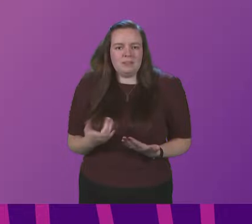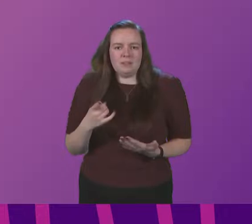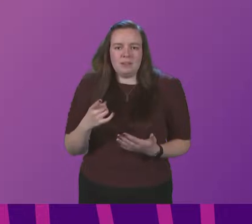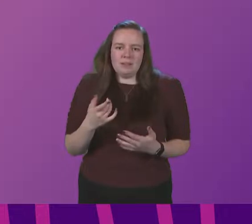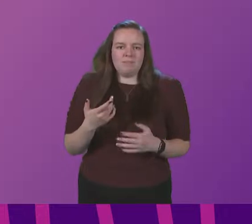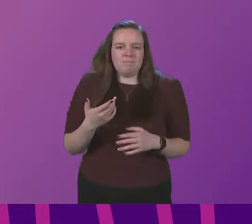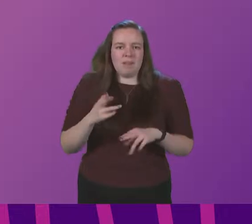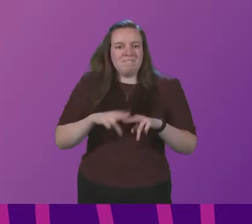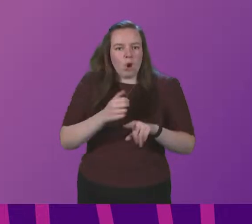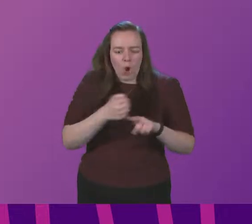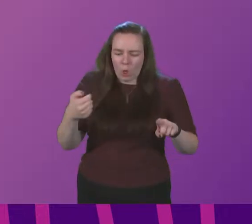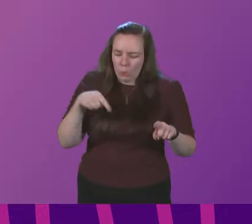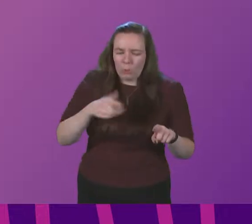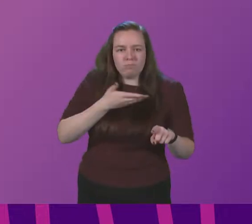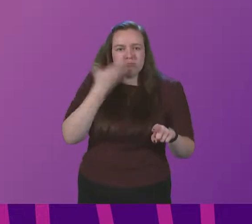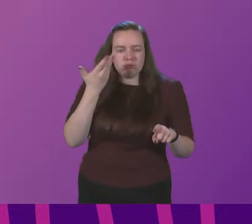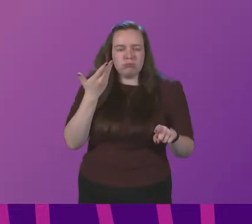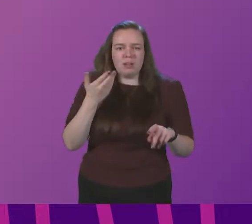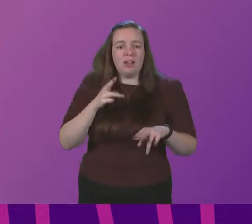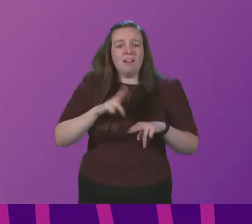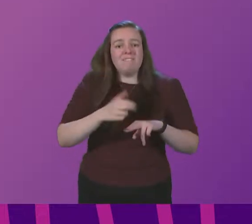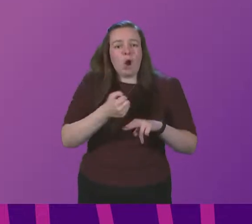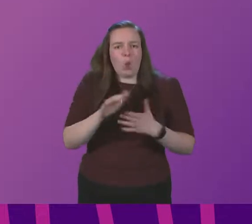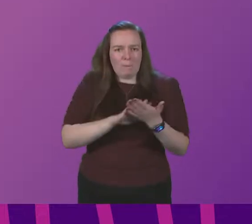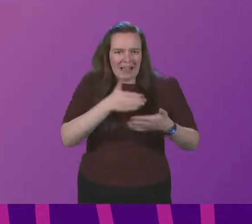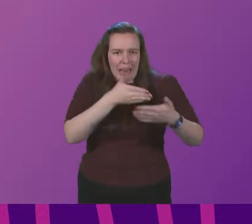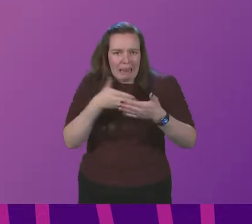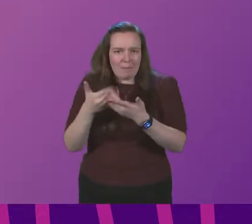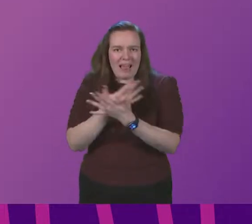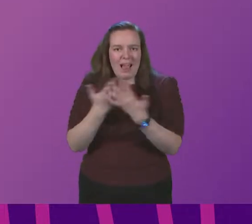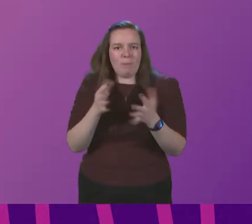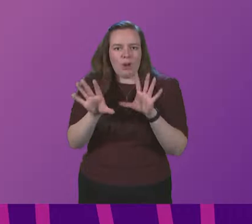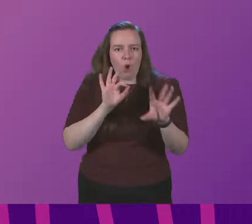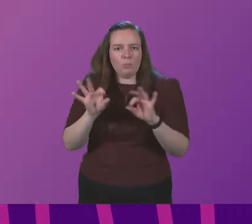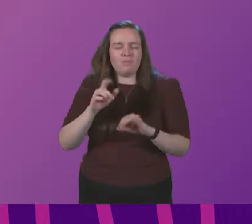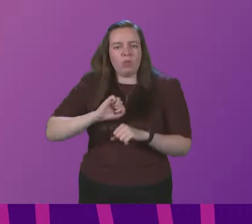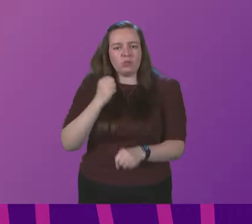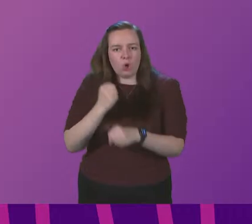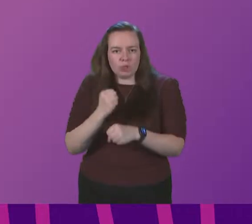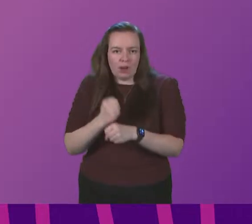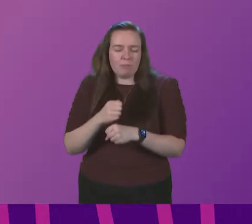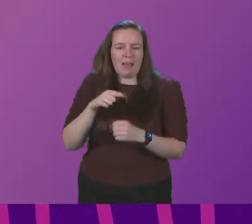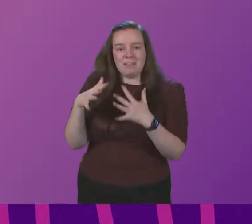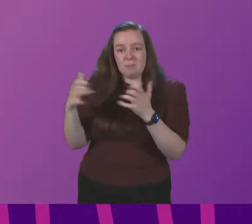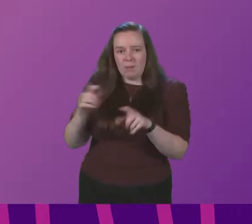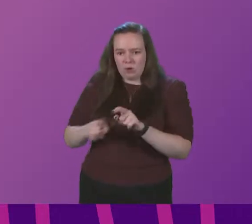furlough. A lack of furlough fundamentally limits the options available to both the Scottish Government and this Parliament to tackle the spread of the